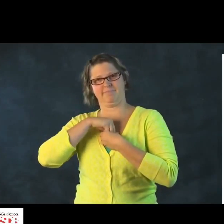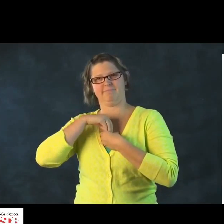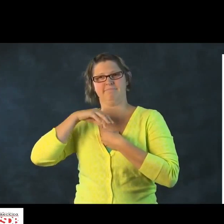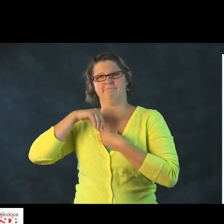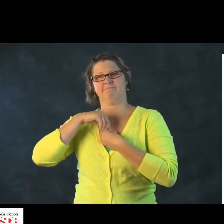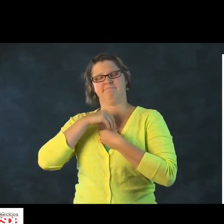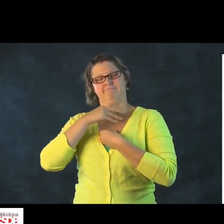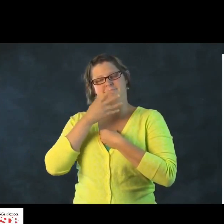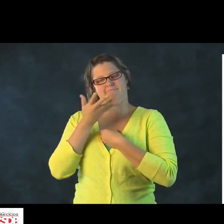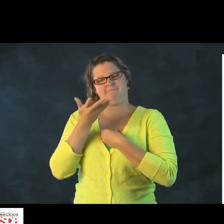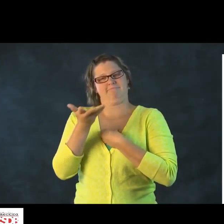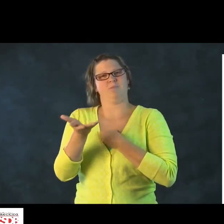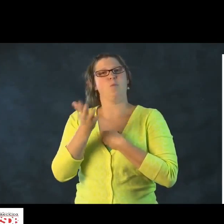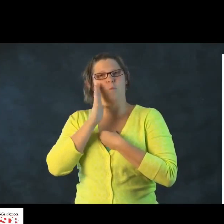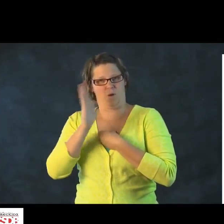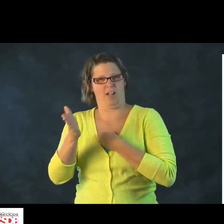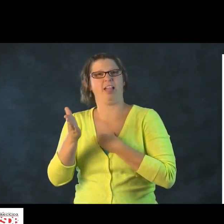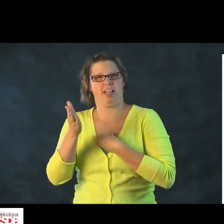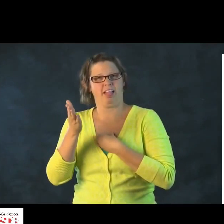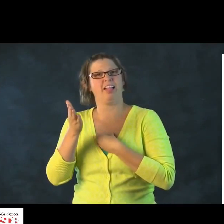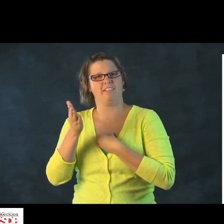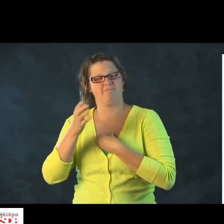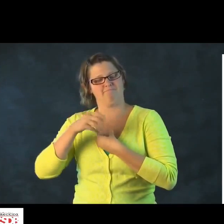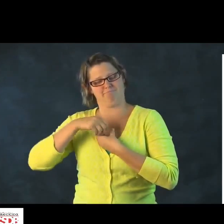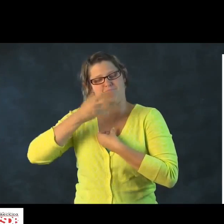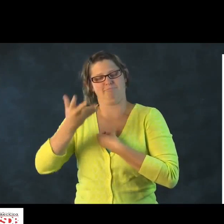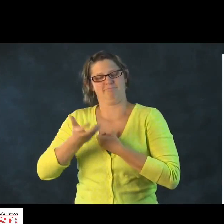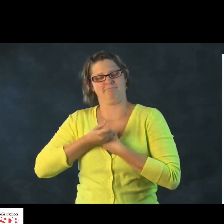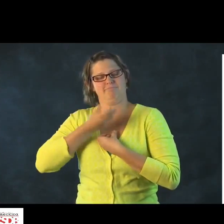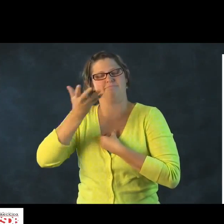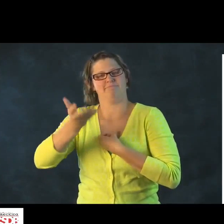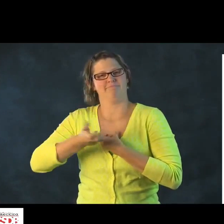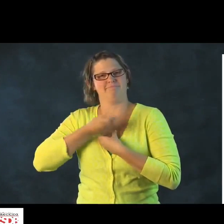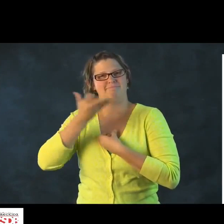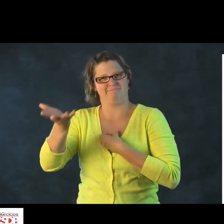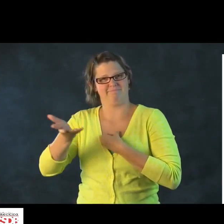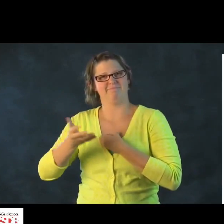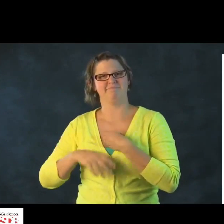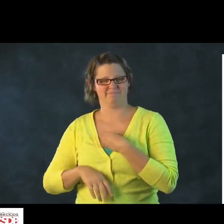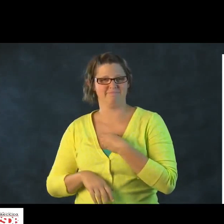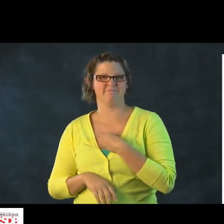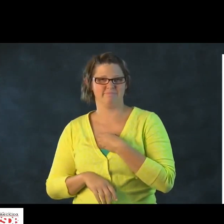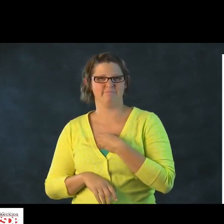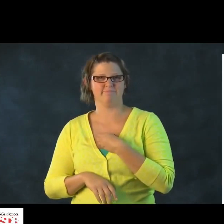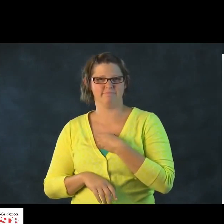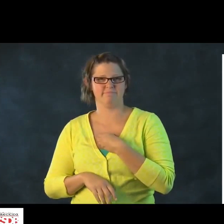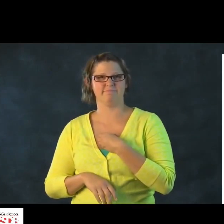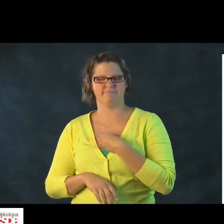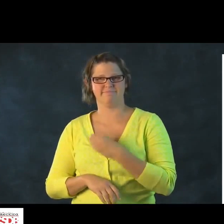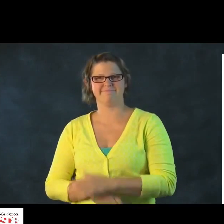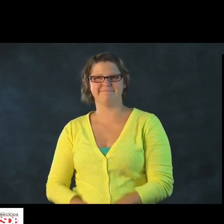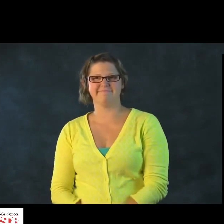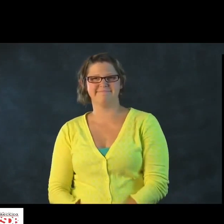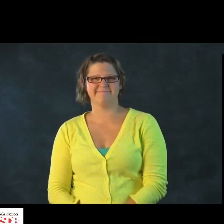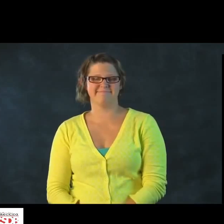language is the blood of the soul into which thoughts run and out which they grow. to into into